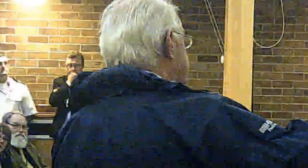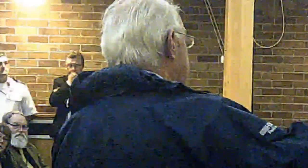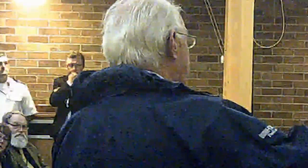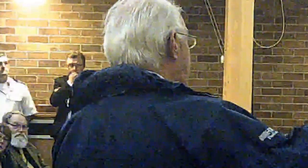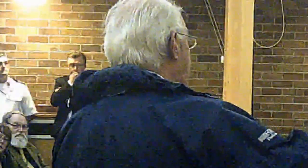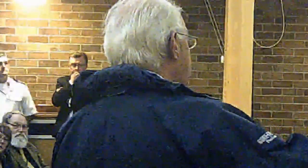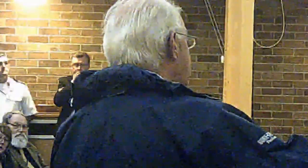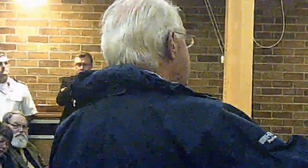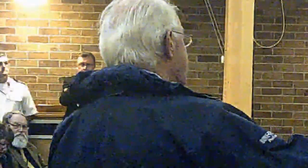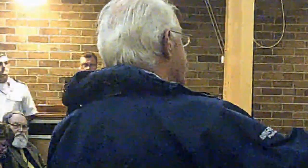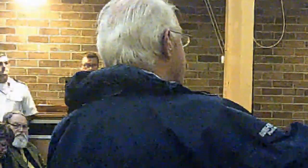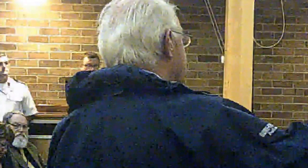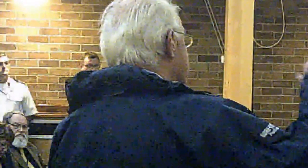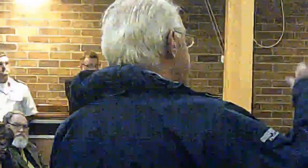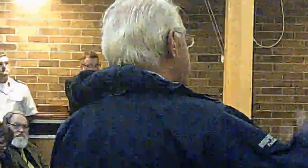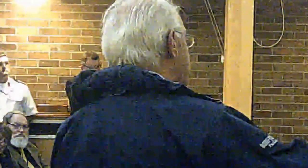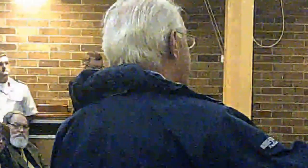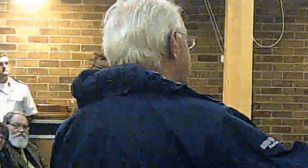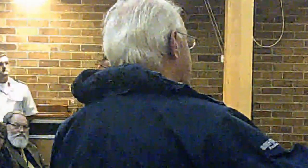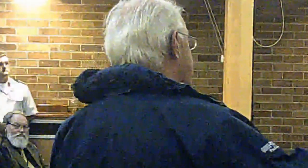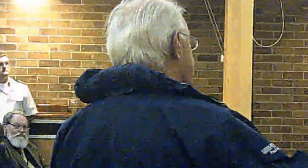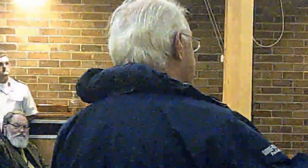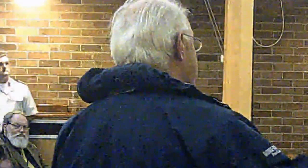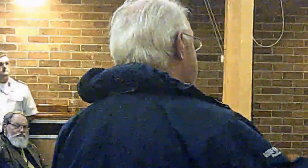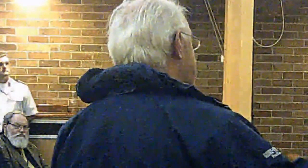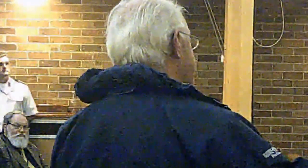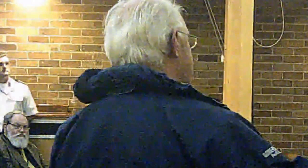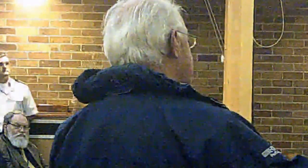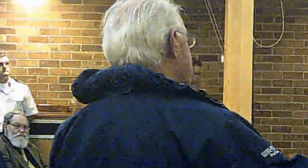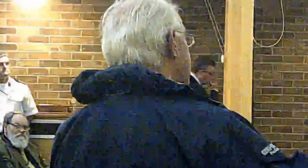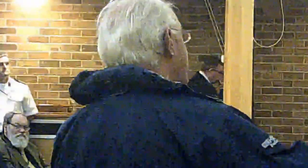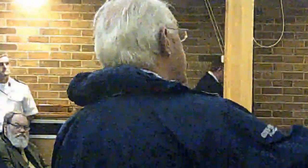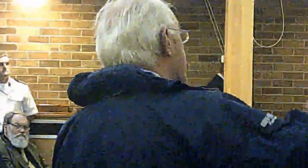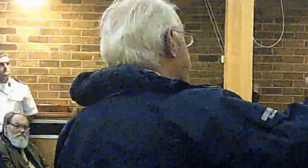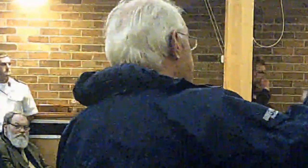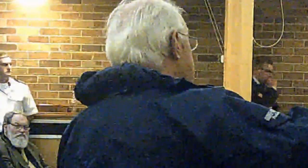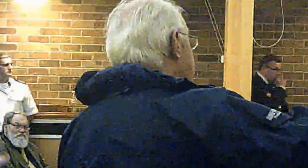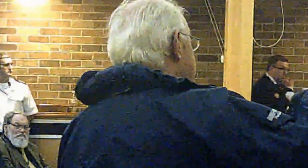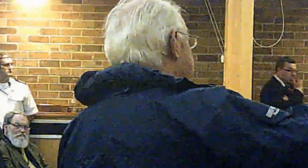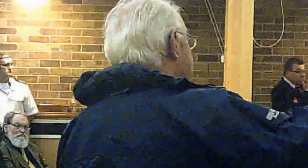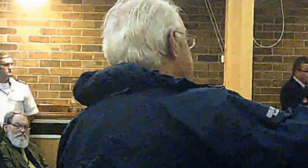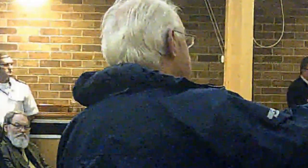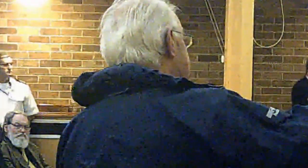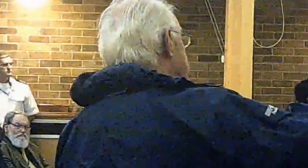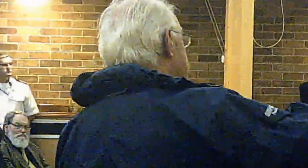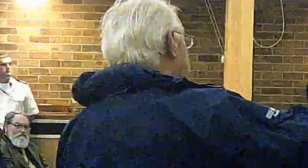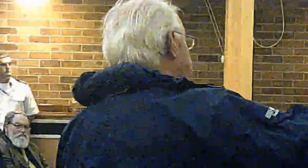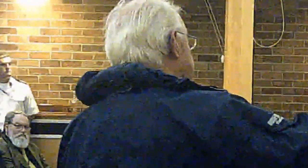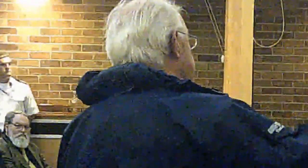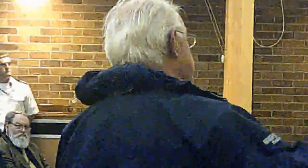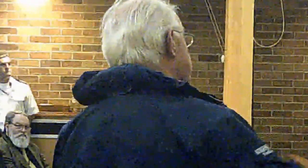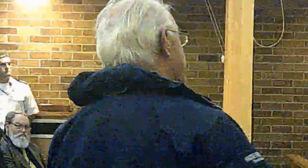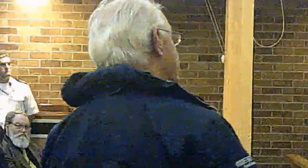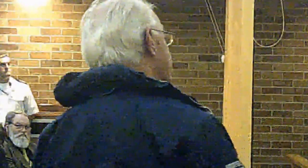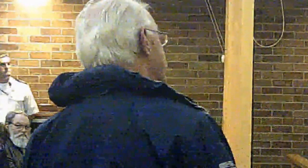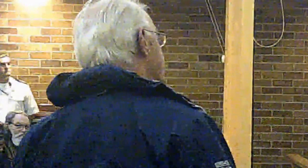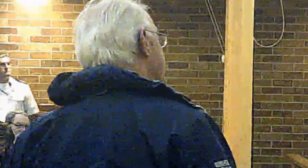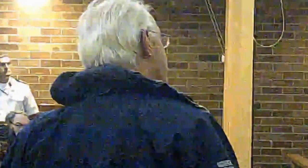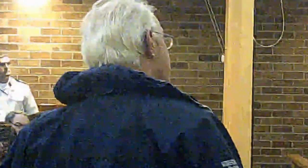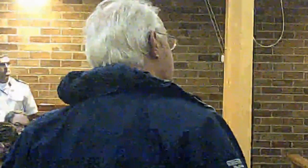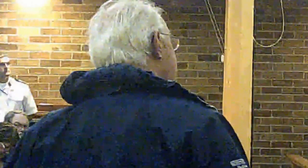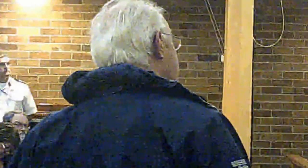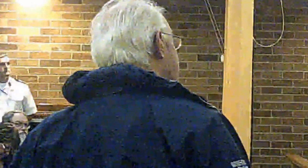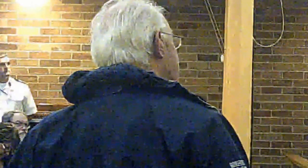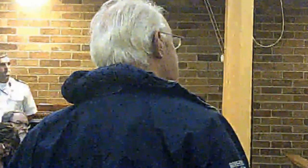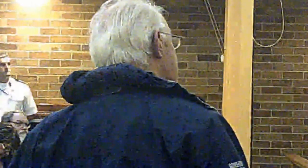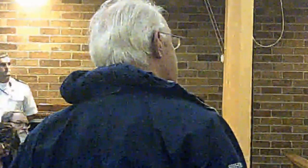sites are? You're saying you didn't put it on because of the Greenbelt site. You put Greenbelt sites on your options. Because